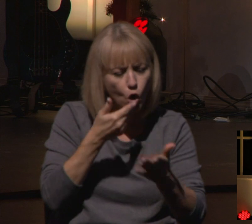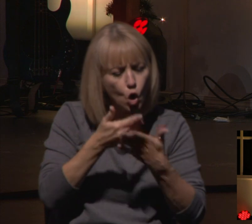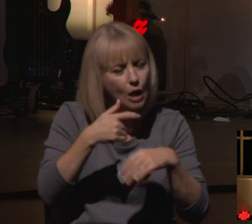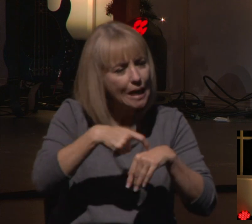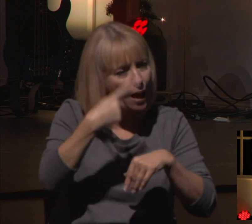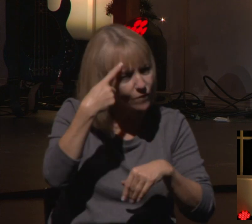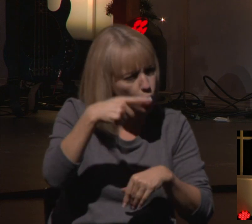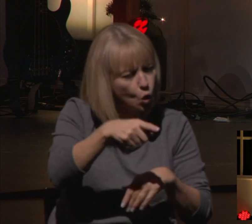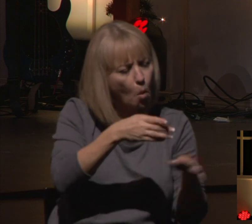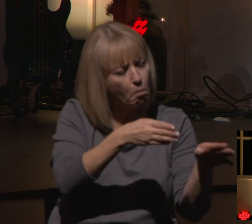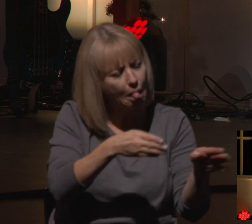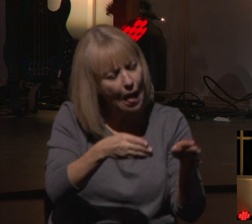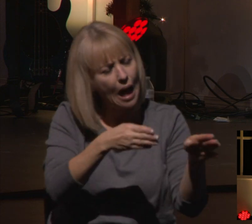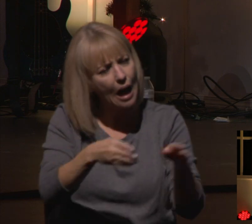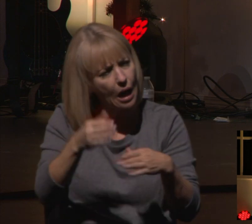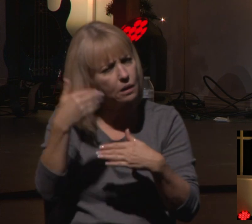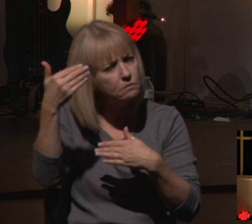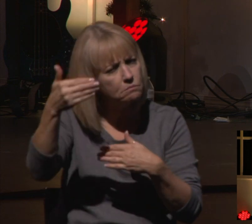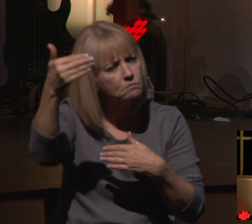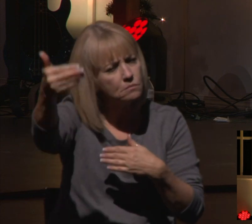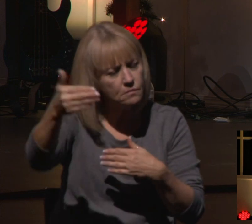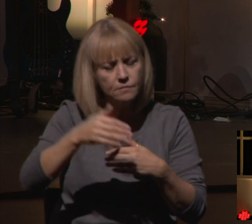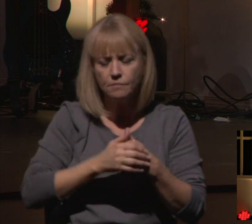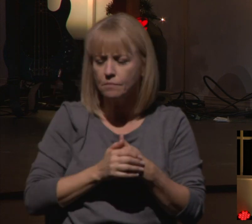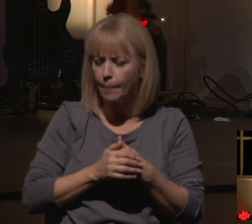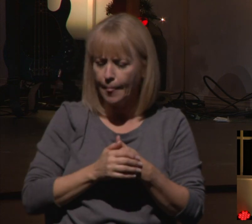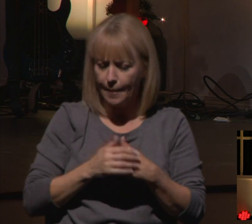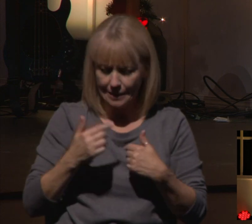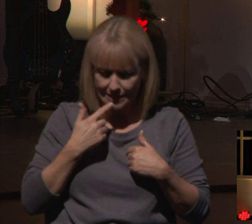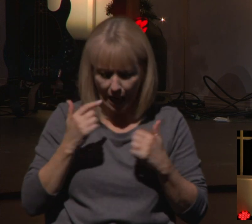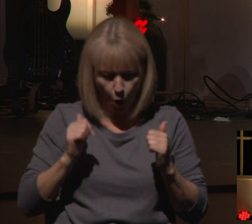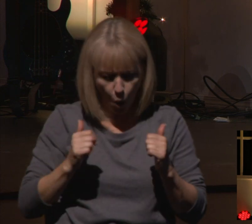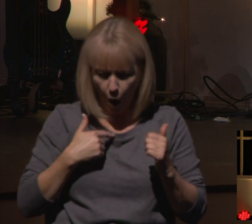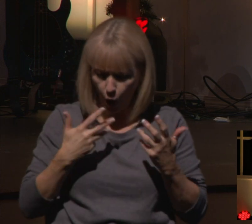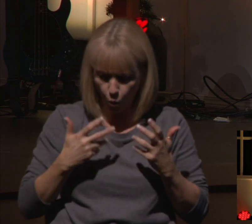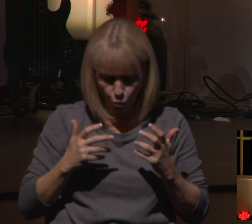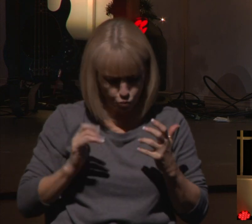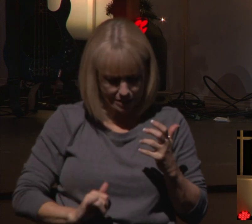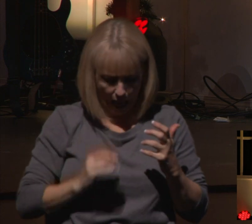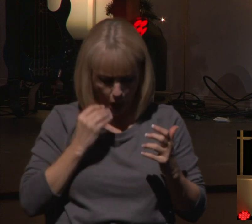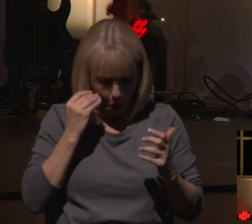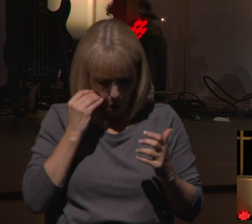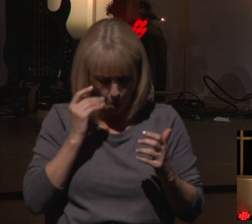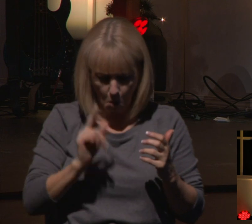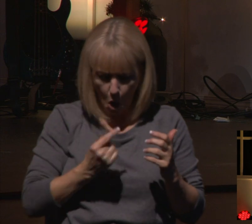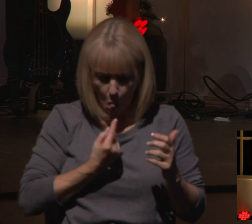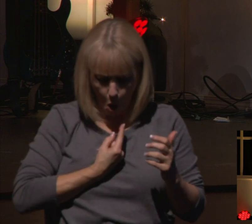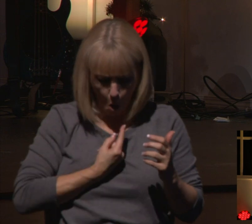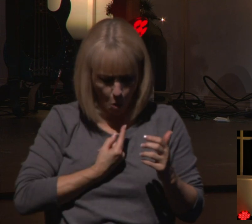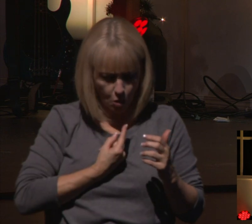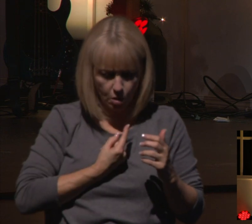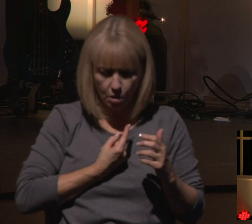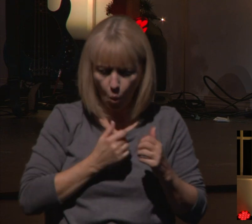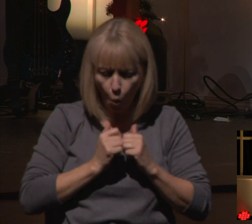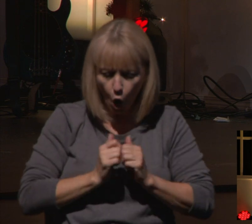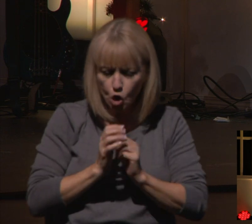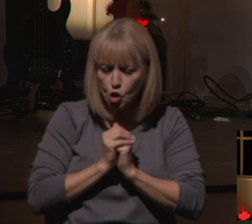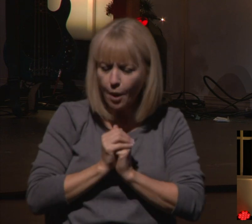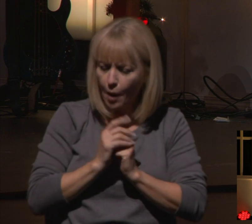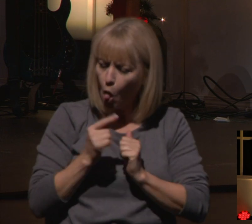where we can leave the exile of worshiping alone and not in community and being together in community?